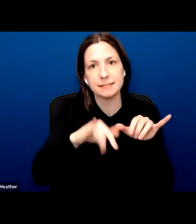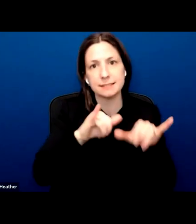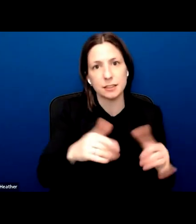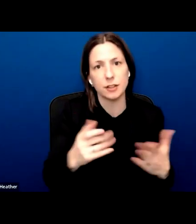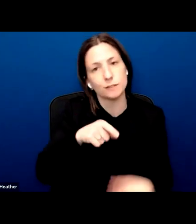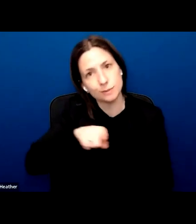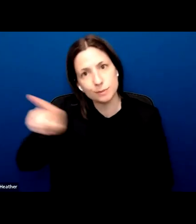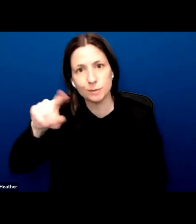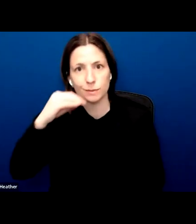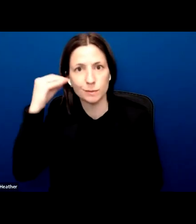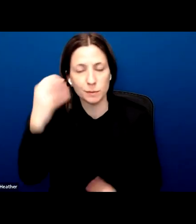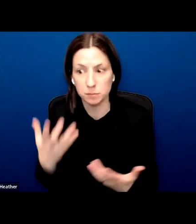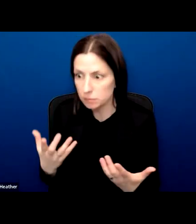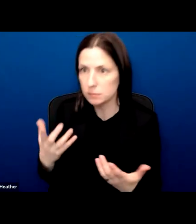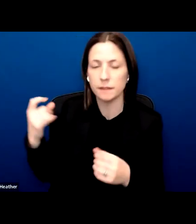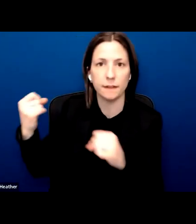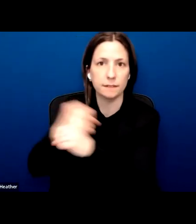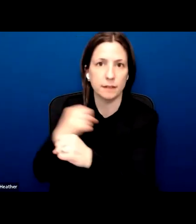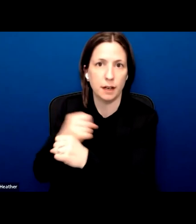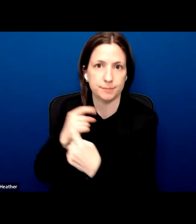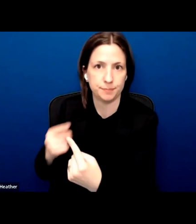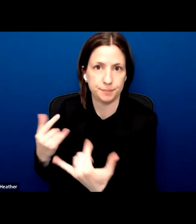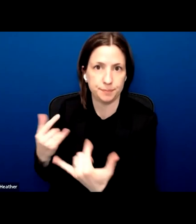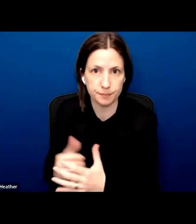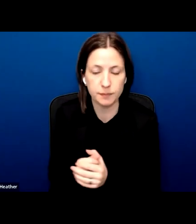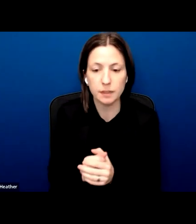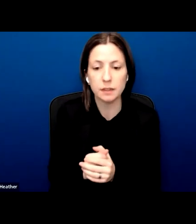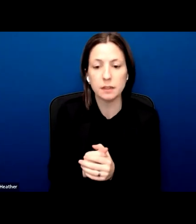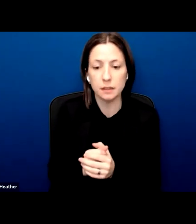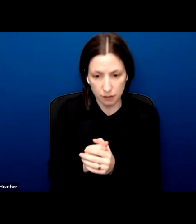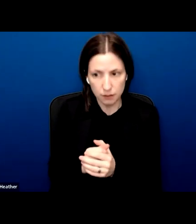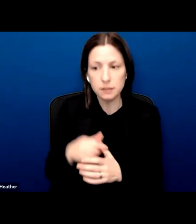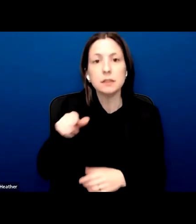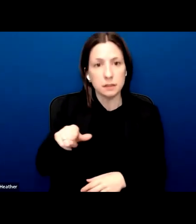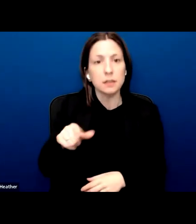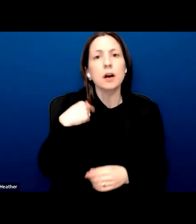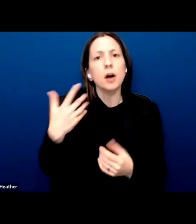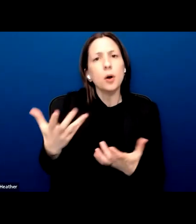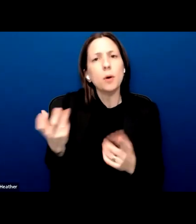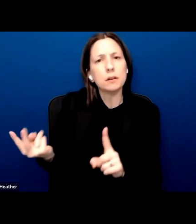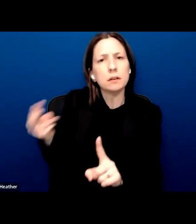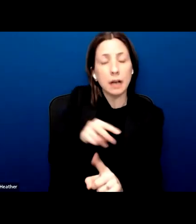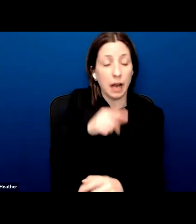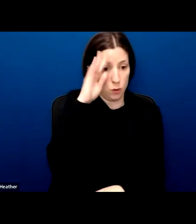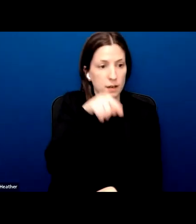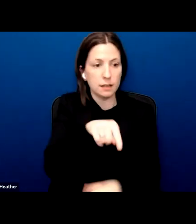never met him, but his story has been widely covered in media and gives a different perspective of how immigration detention is used to